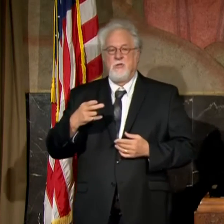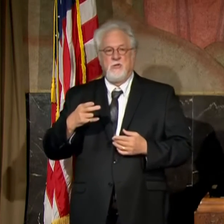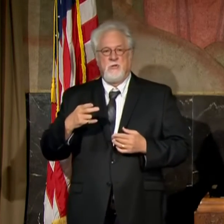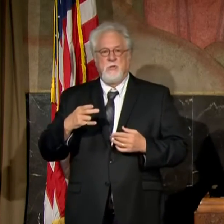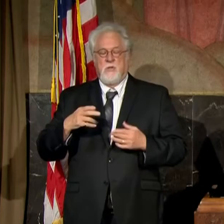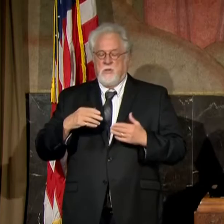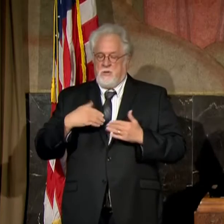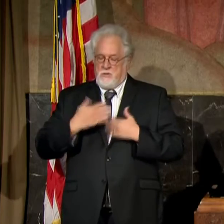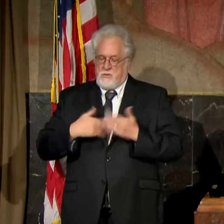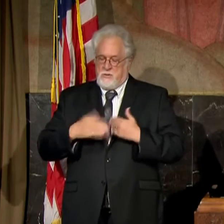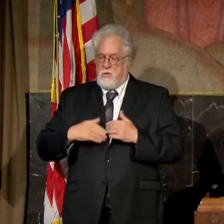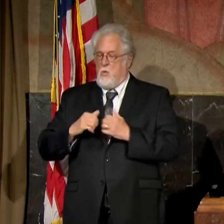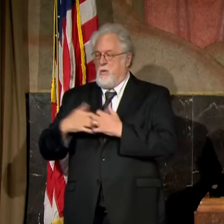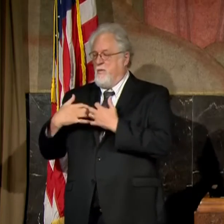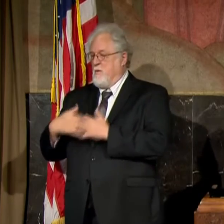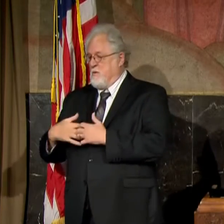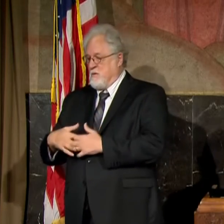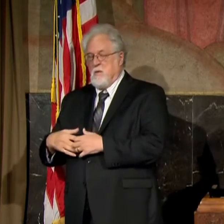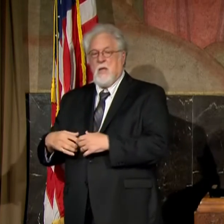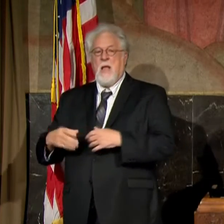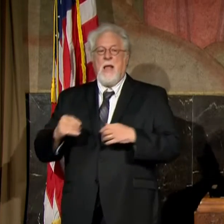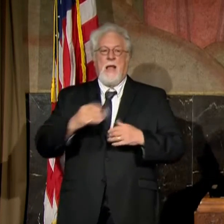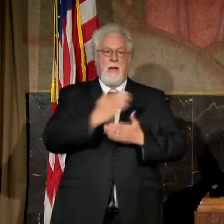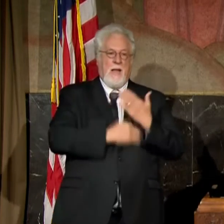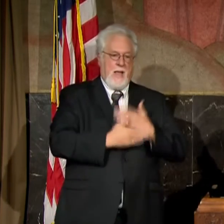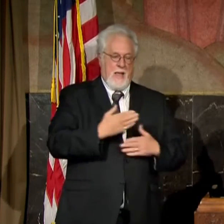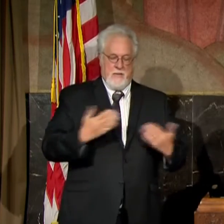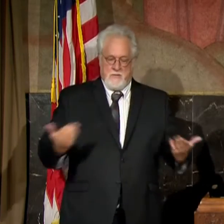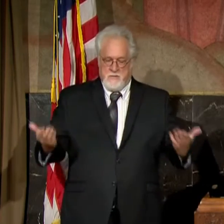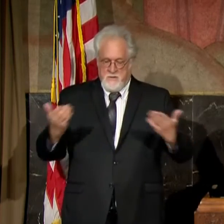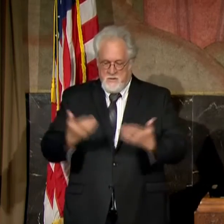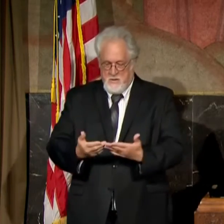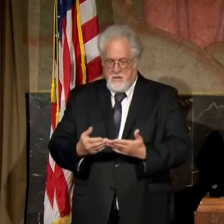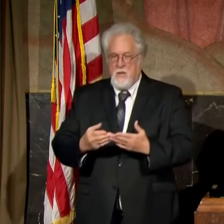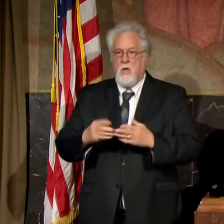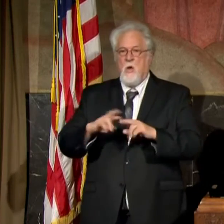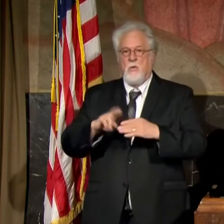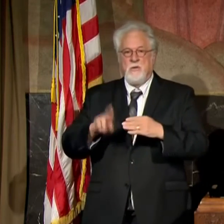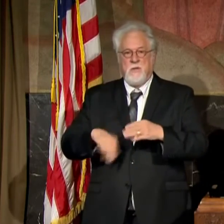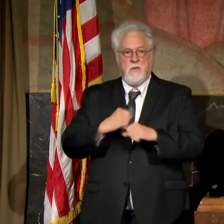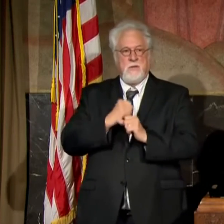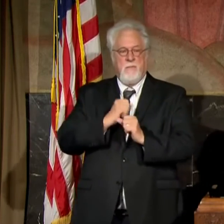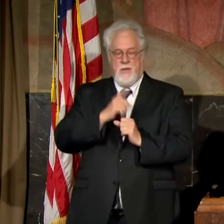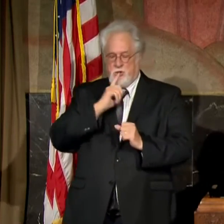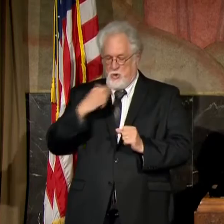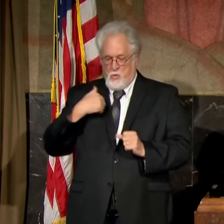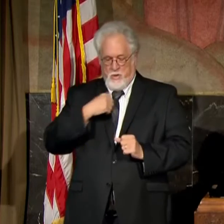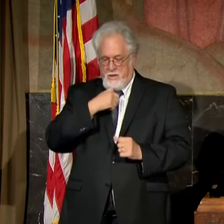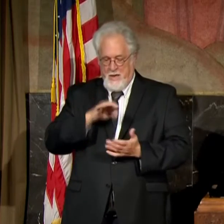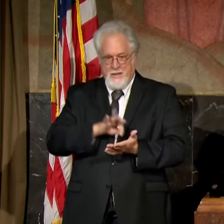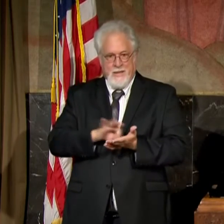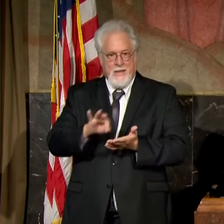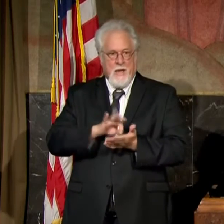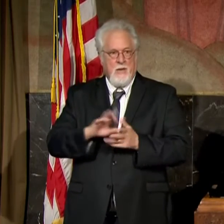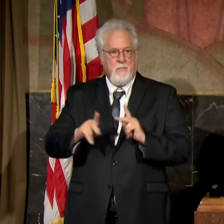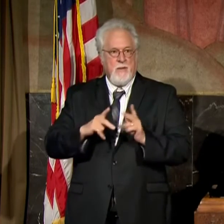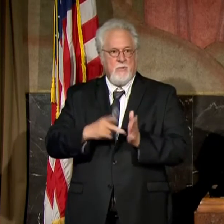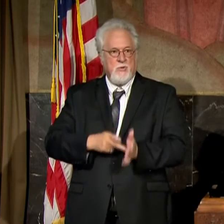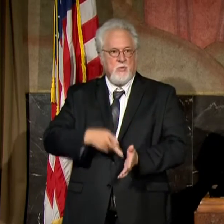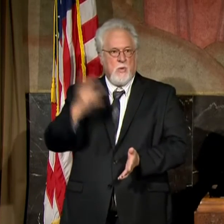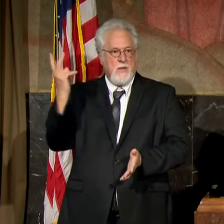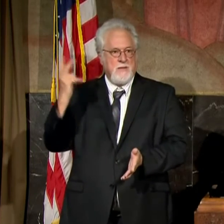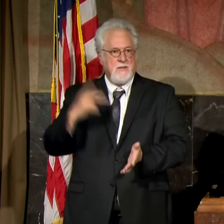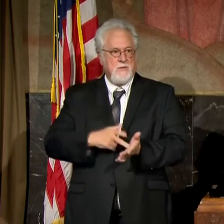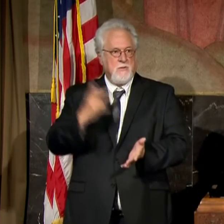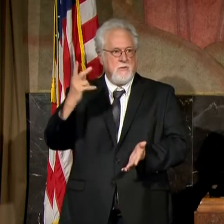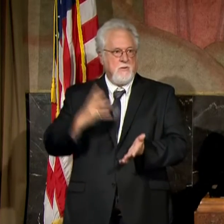an automated system and a manual system to go into those test results and make sure that we are not counting more than one